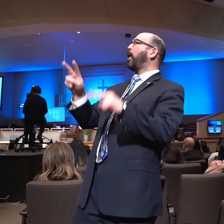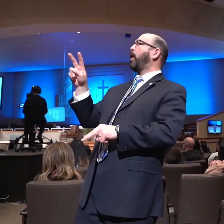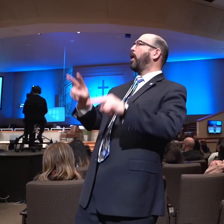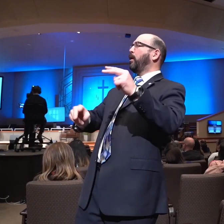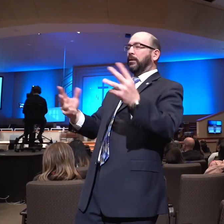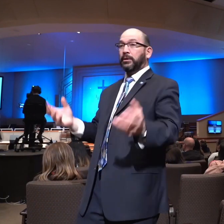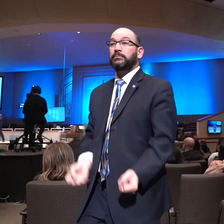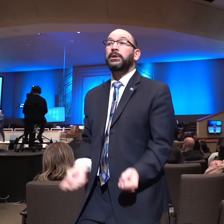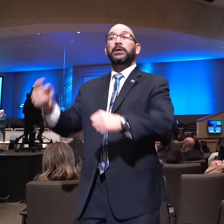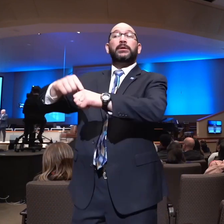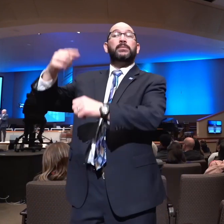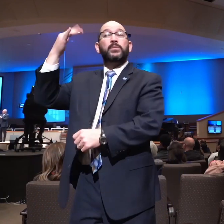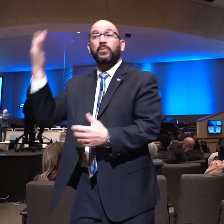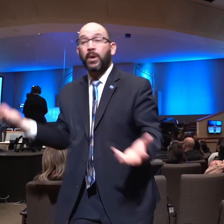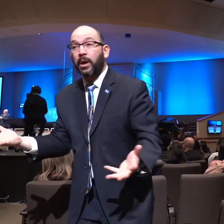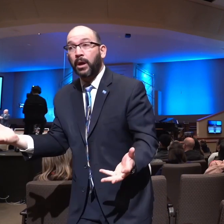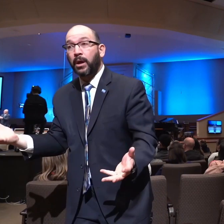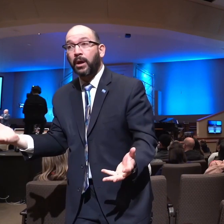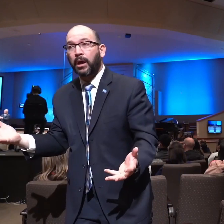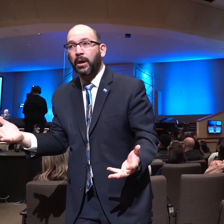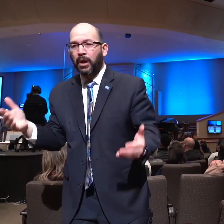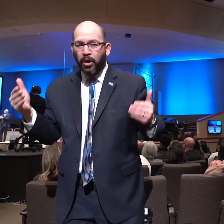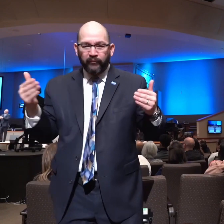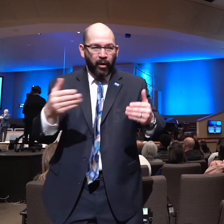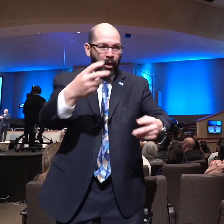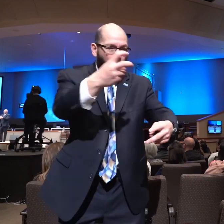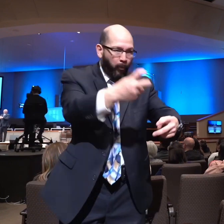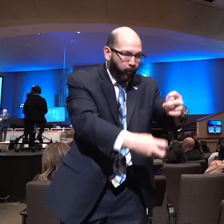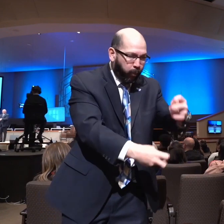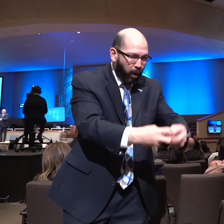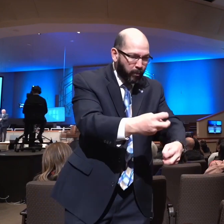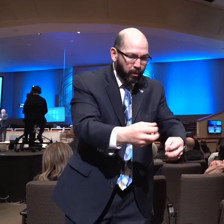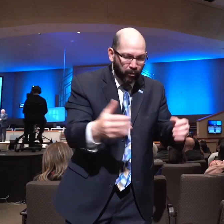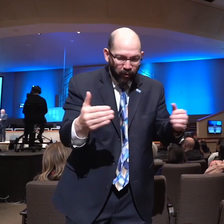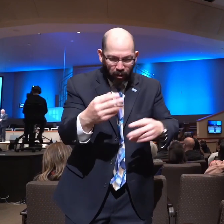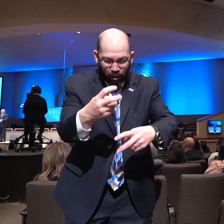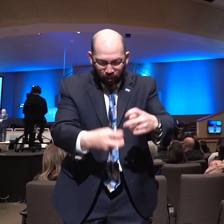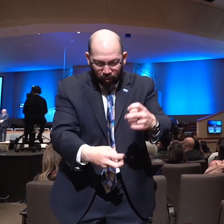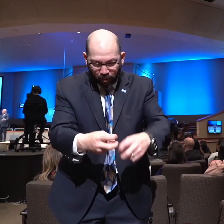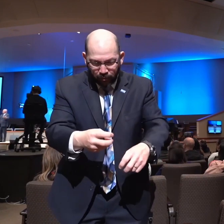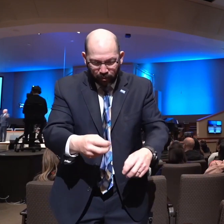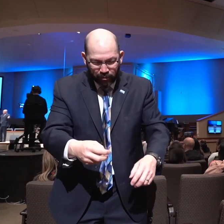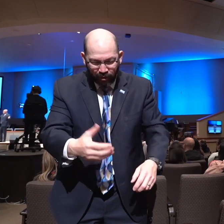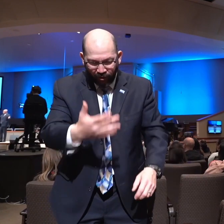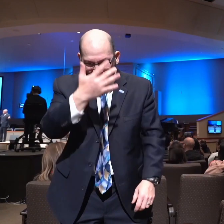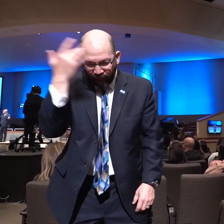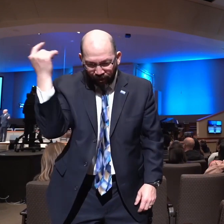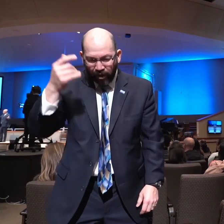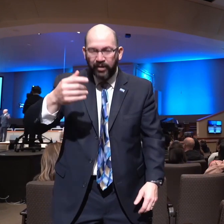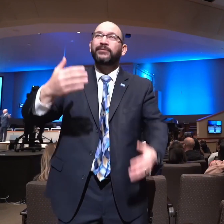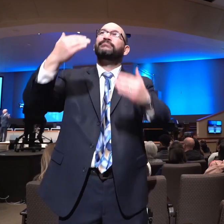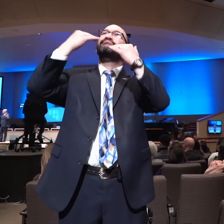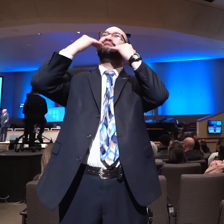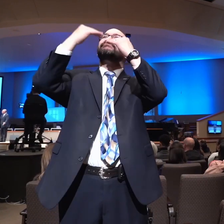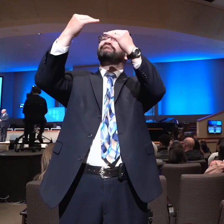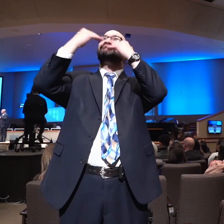it's a focus on the one or two problems and not really realizing, Hey, you could walk to church tonight. Hey, you've got